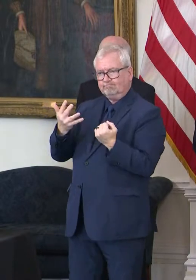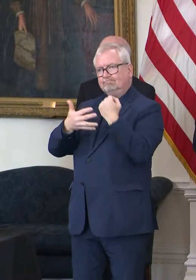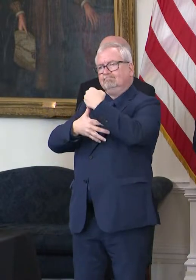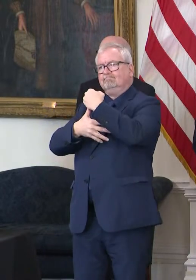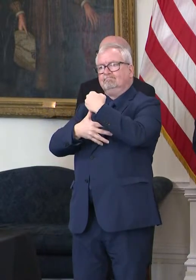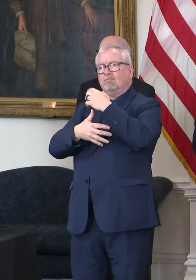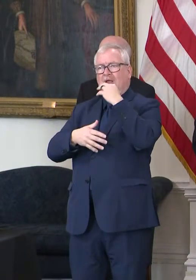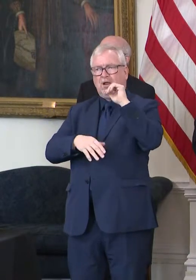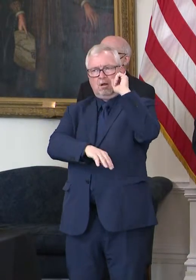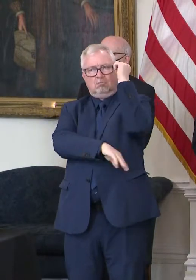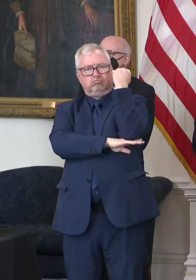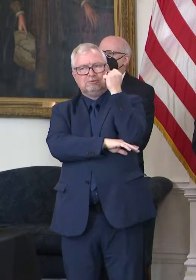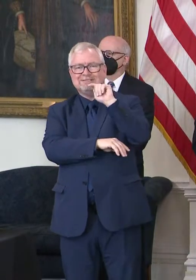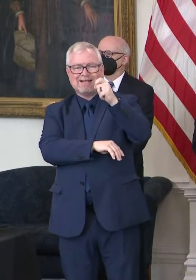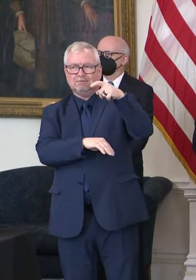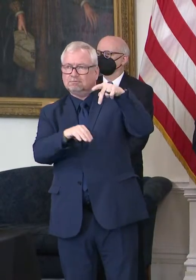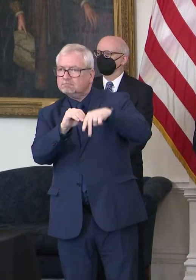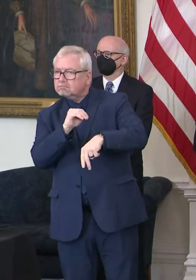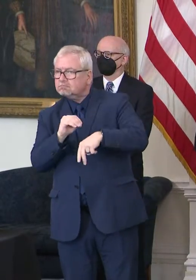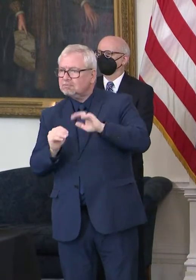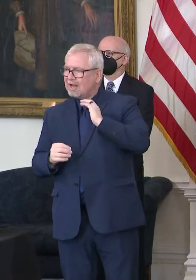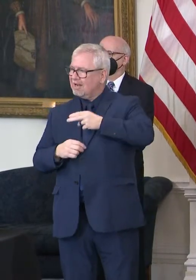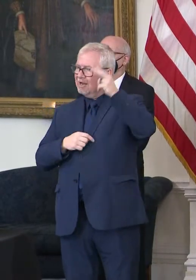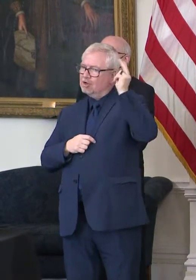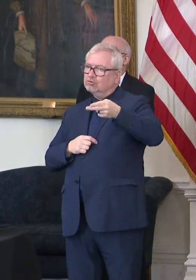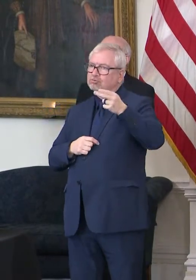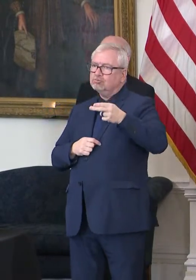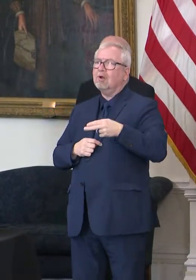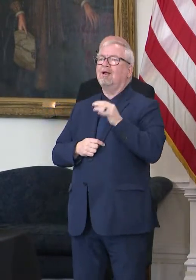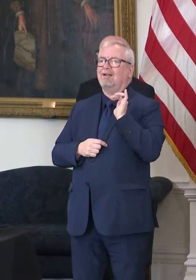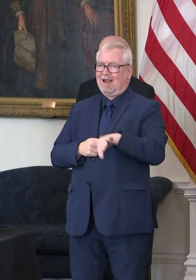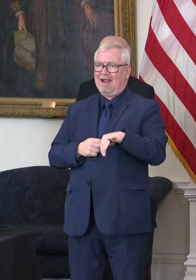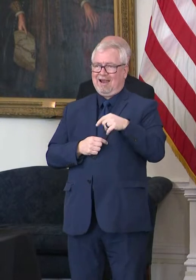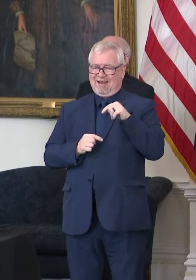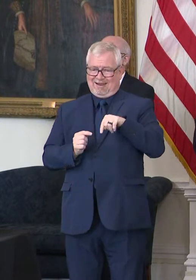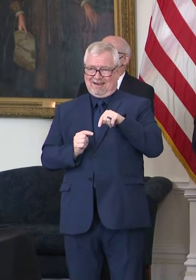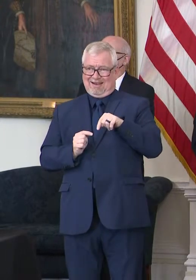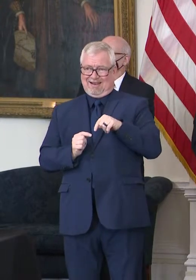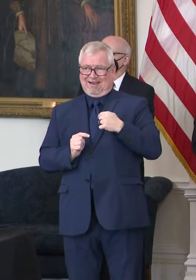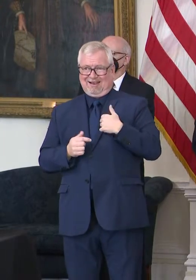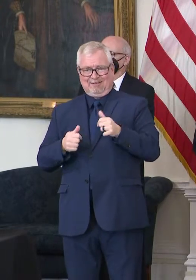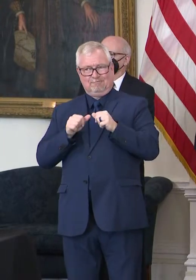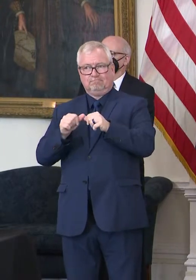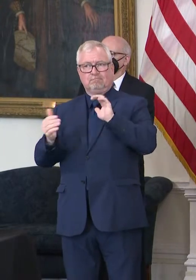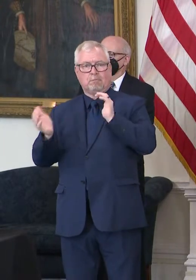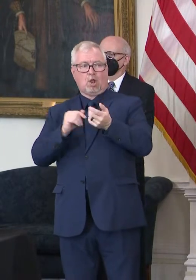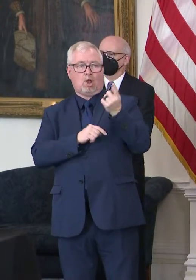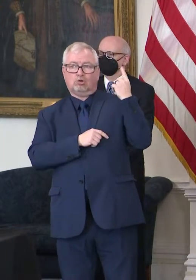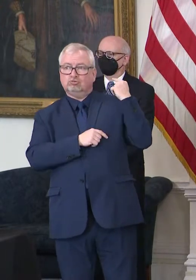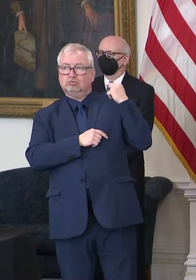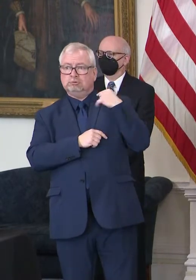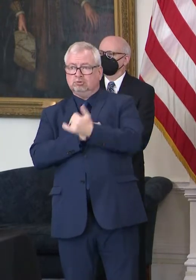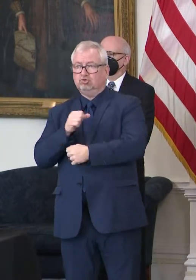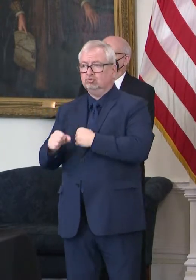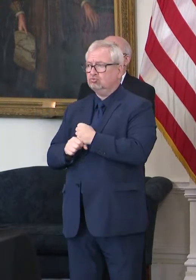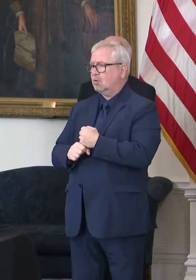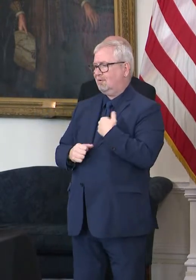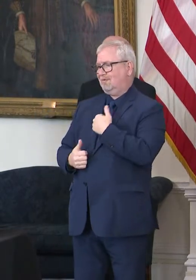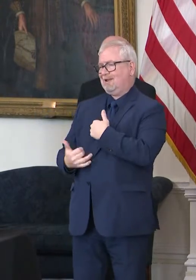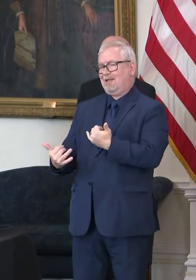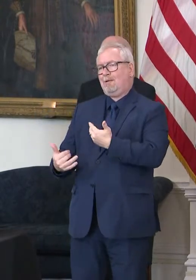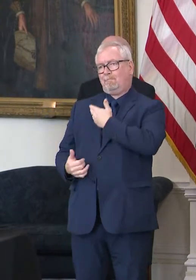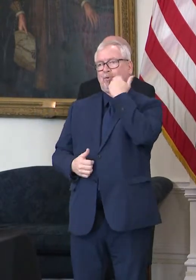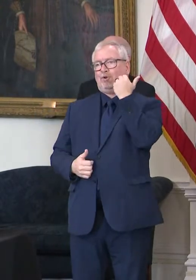hopeful. Uh, we're in such much, much better shape than we were then that we can, reach some similar agreements. But this is obviously the start of the process.